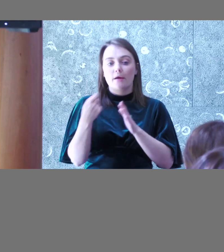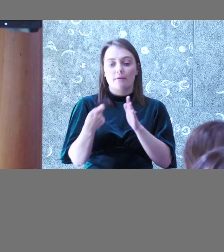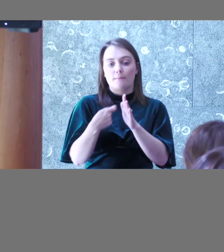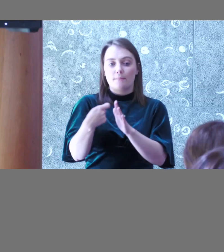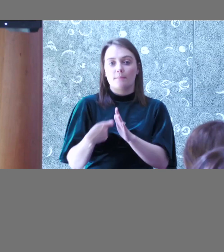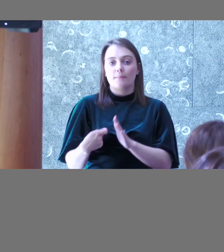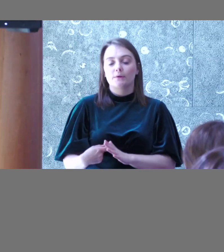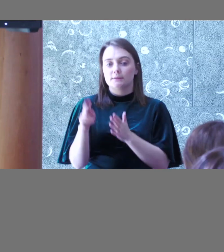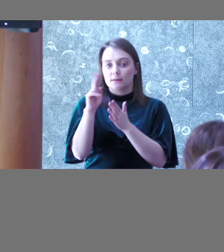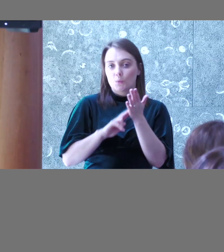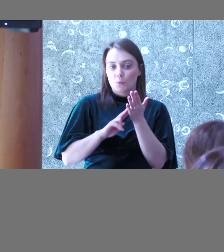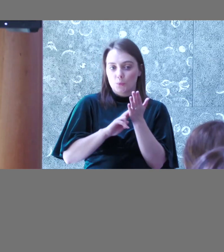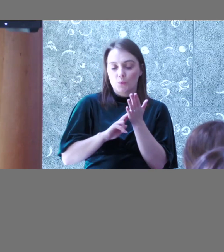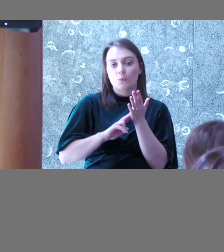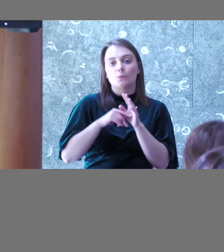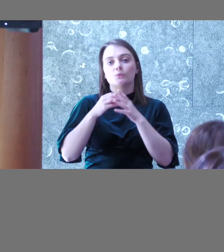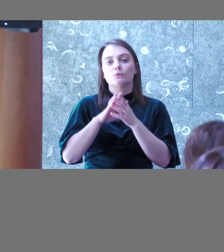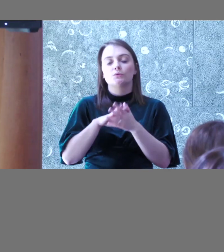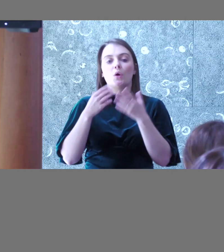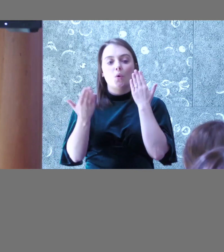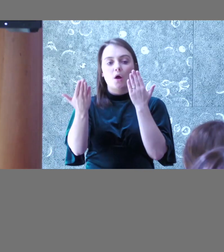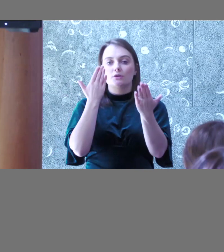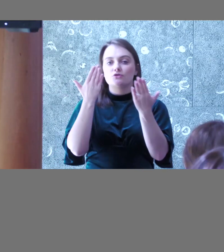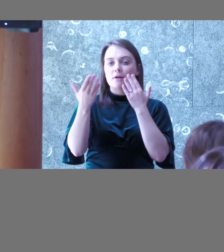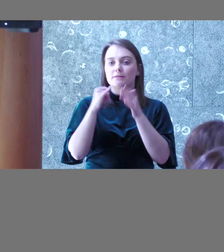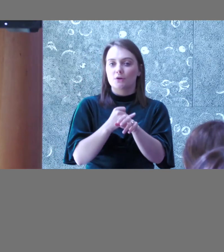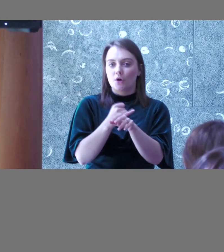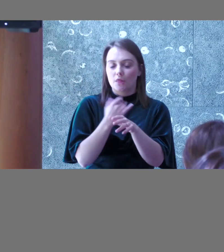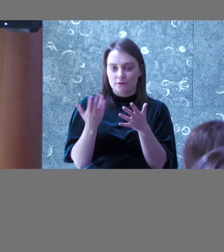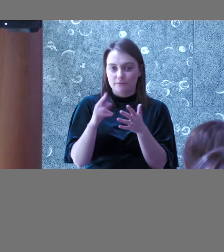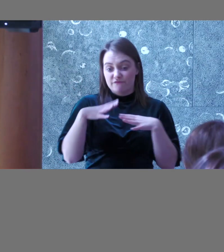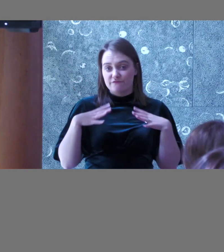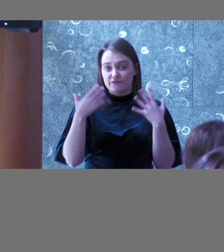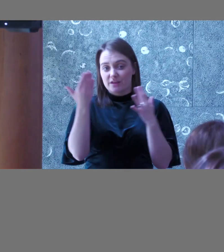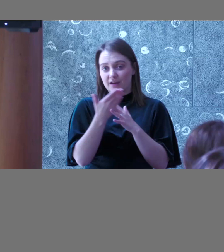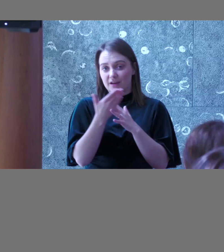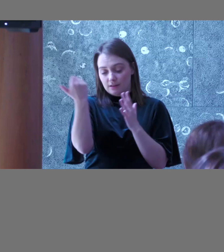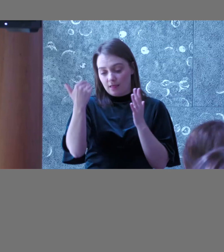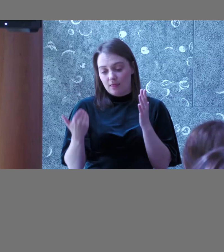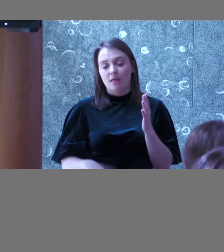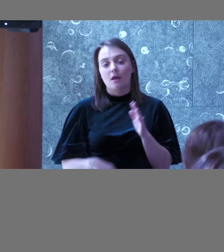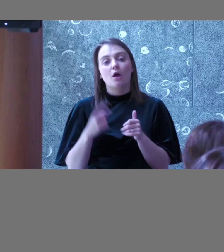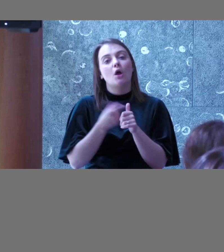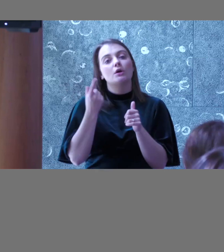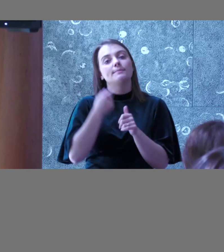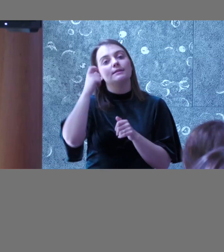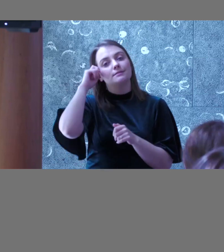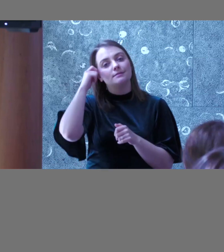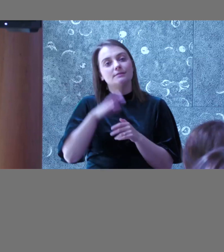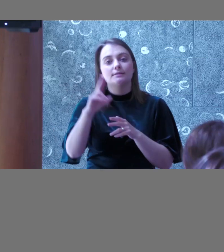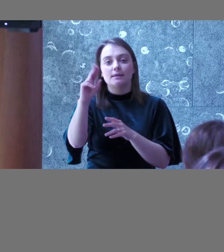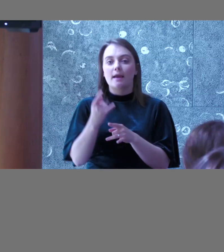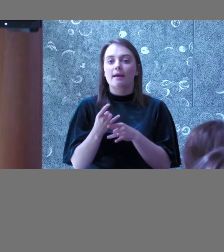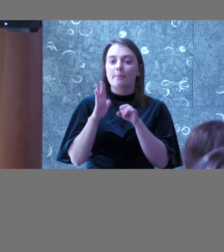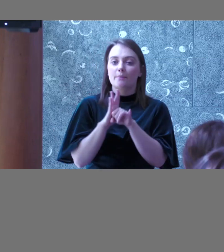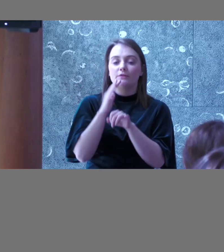color contrast tools, again, all free. Automated tooling, automated testing can be